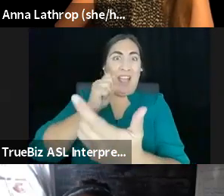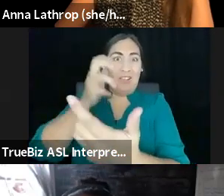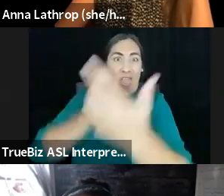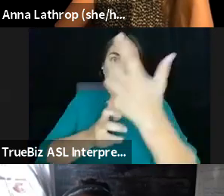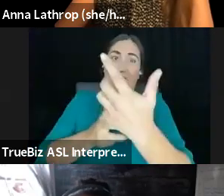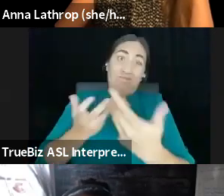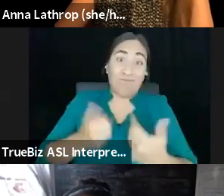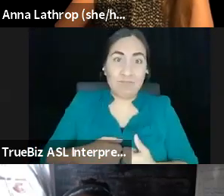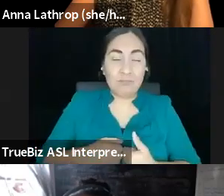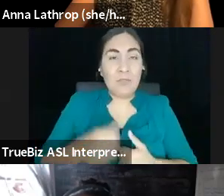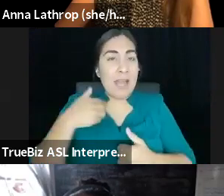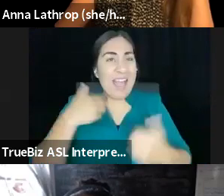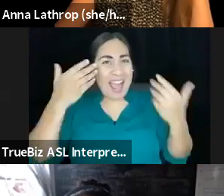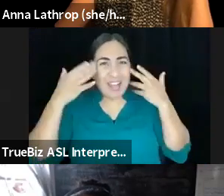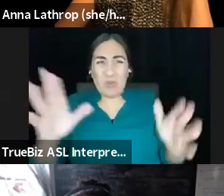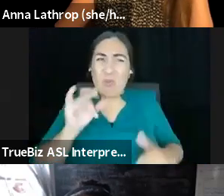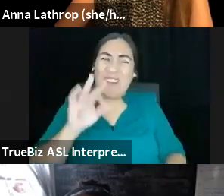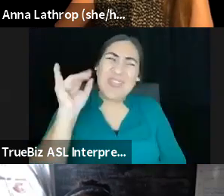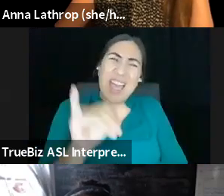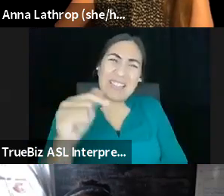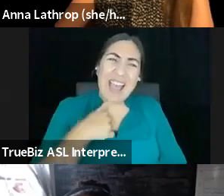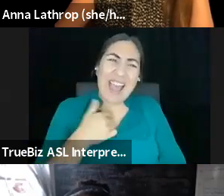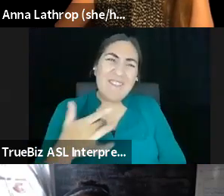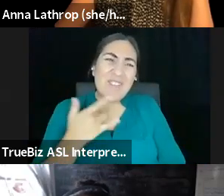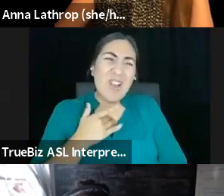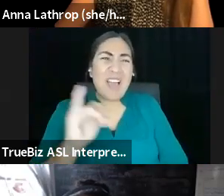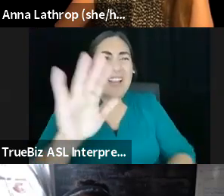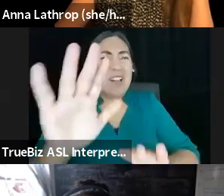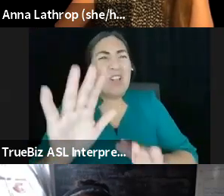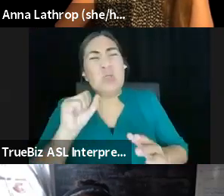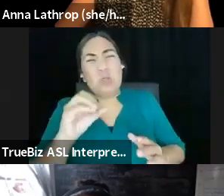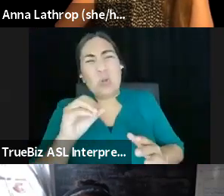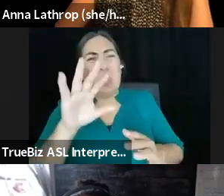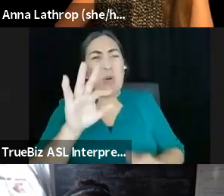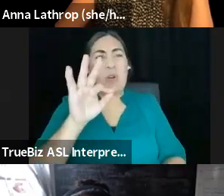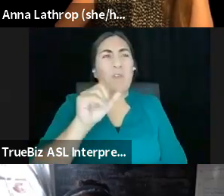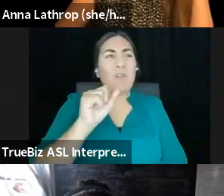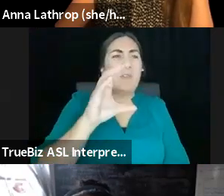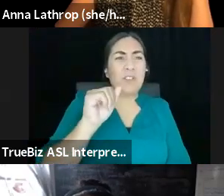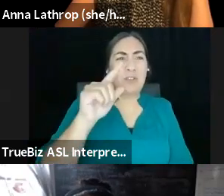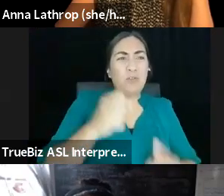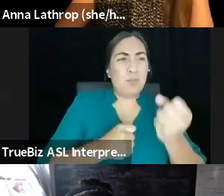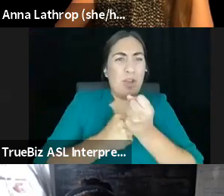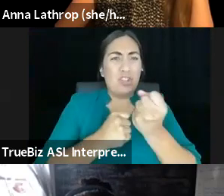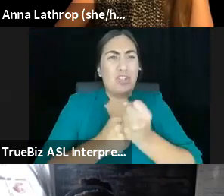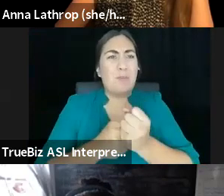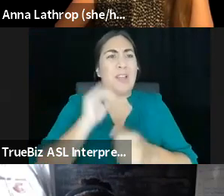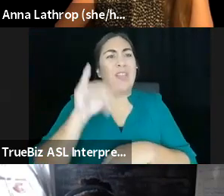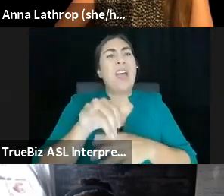and I don't know if that's because that's a kind of a, with fiscal sponsorship, the kind of rubric that you're, um,